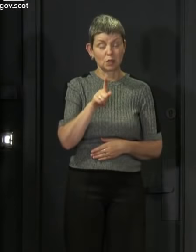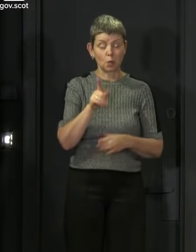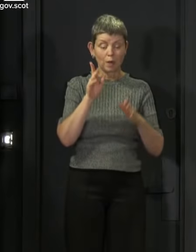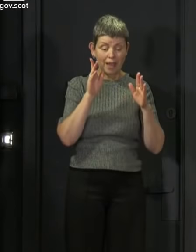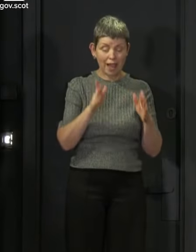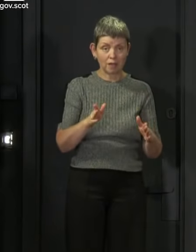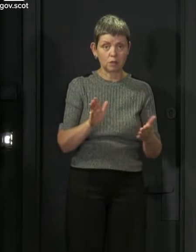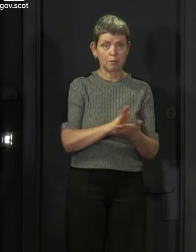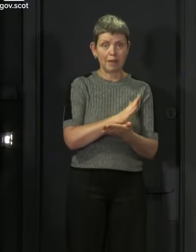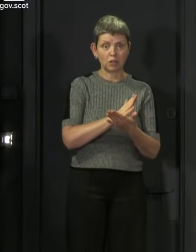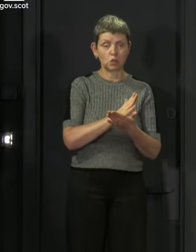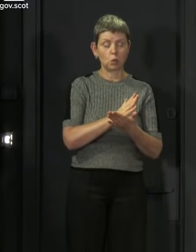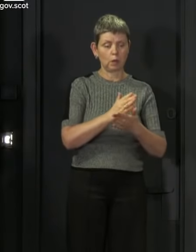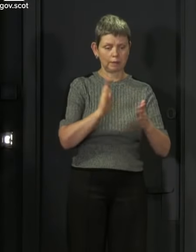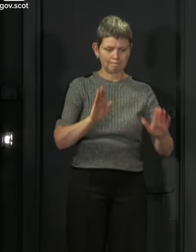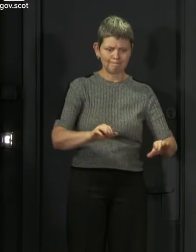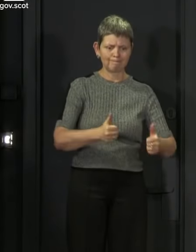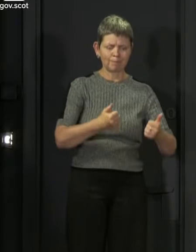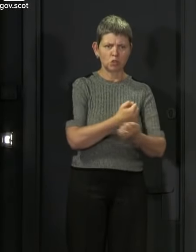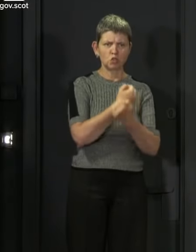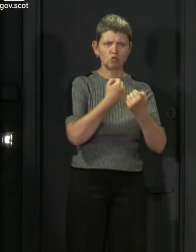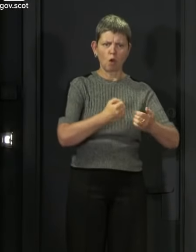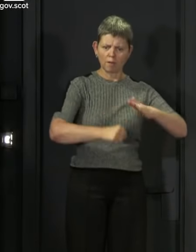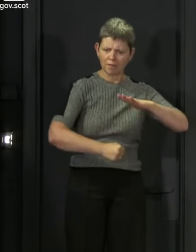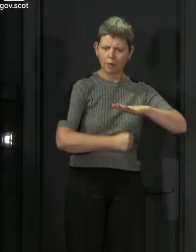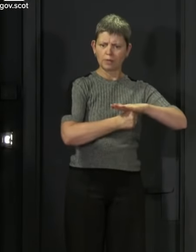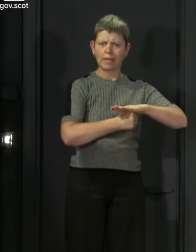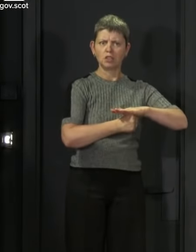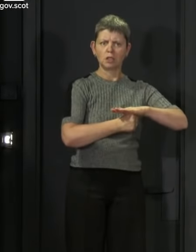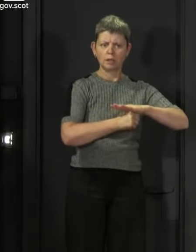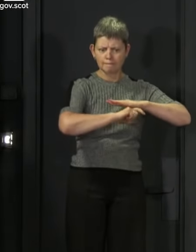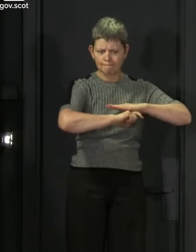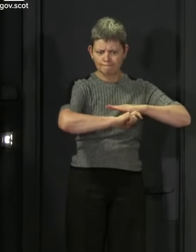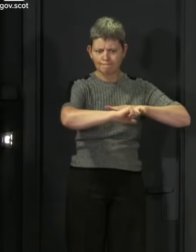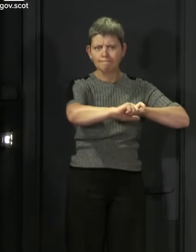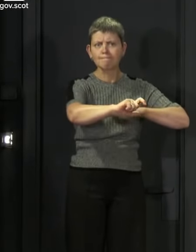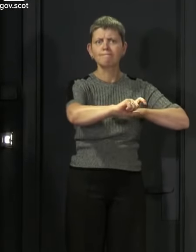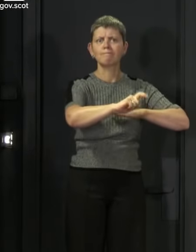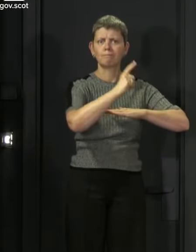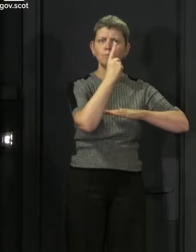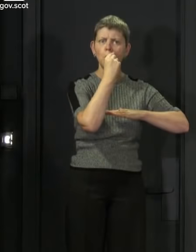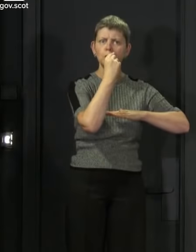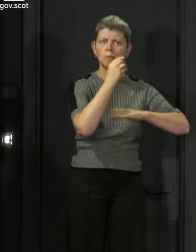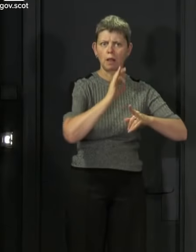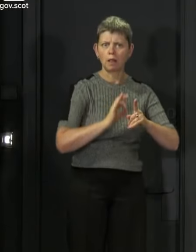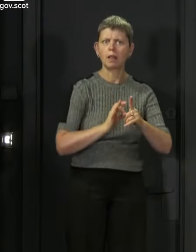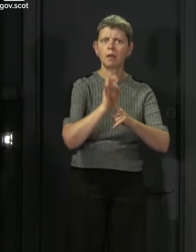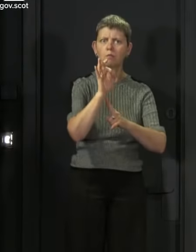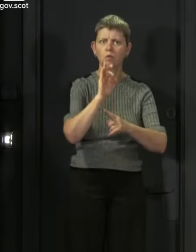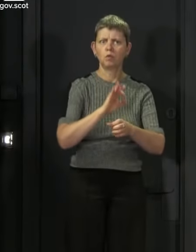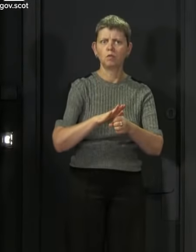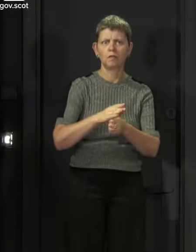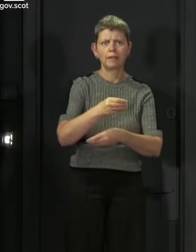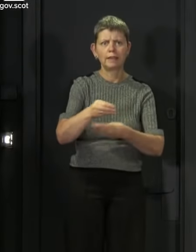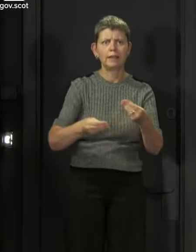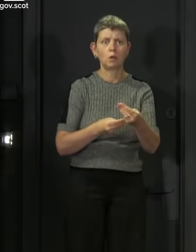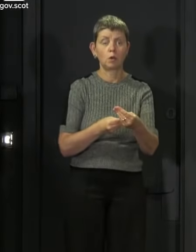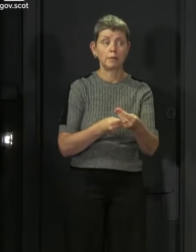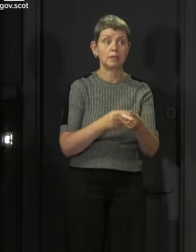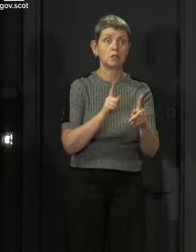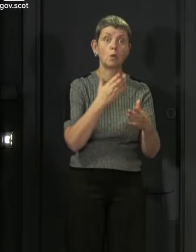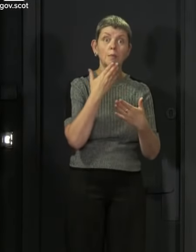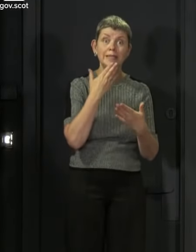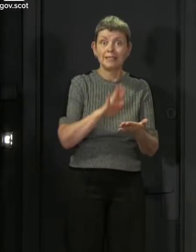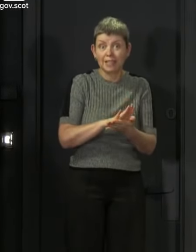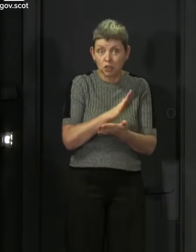sustainable foundation now because that is what will give us the best long-term chance of recovery. So, please enjoy the freedoms